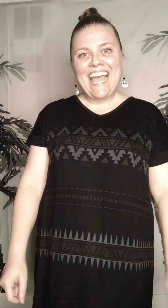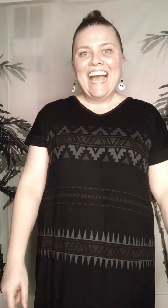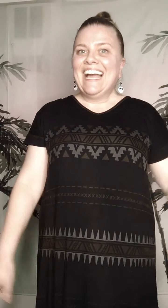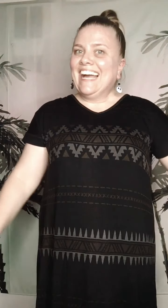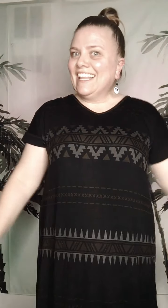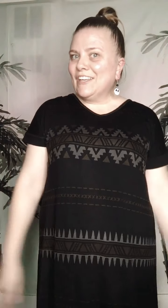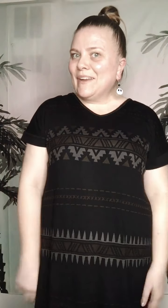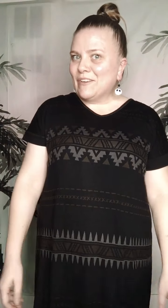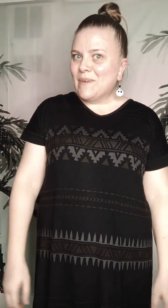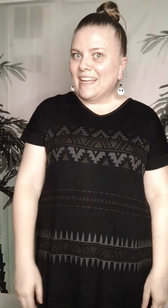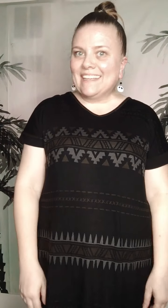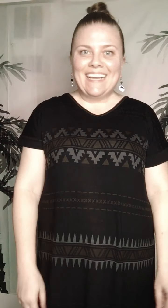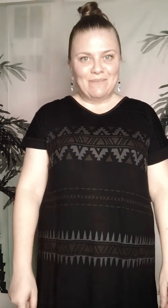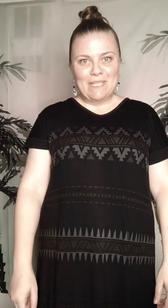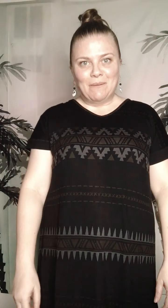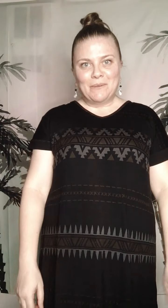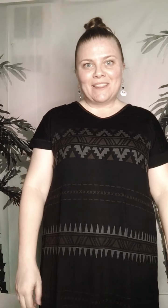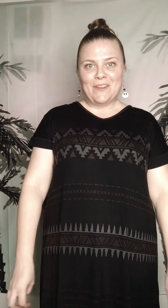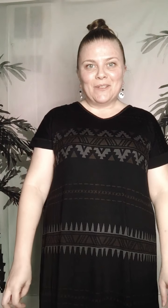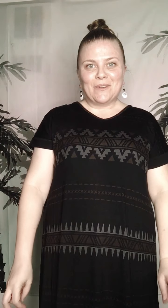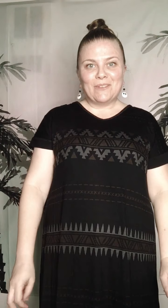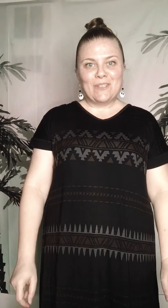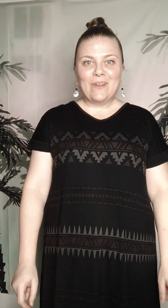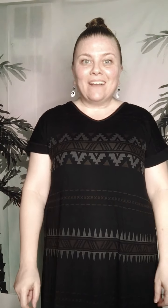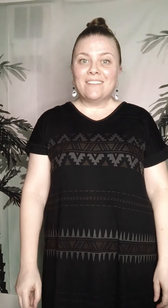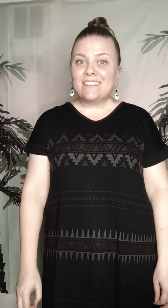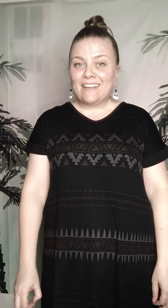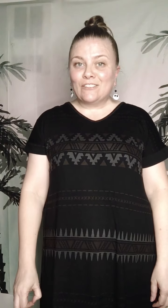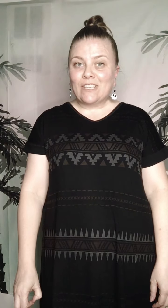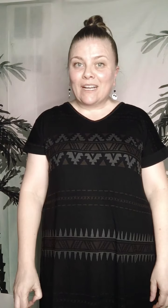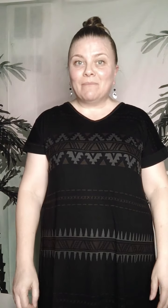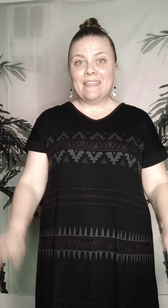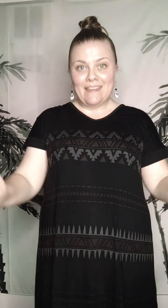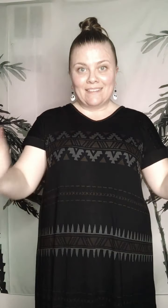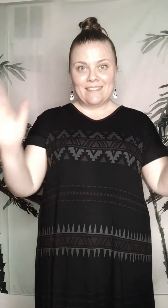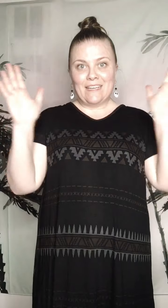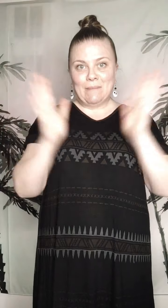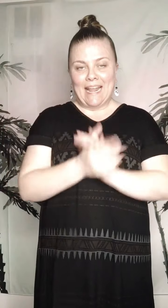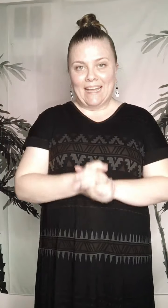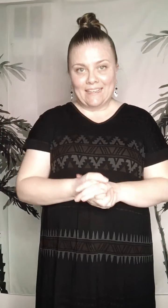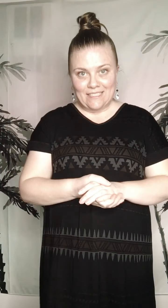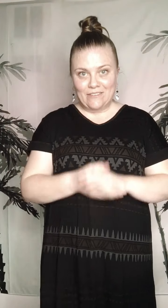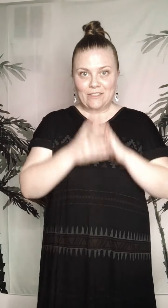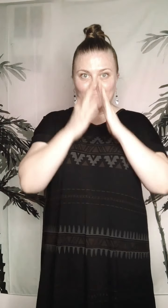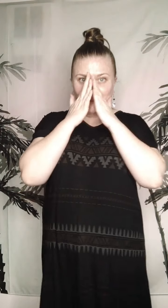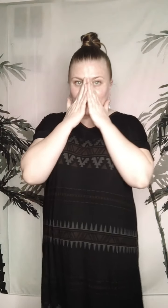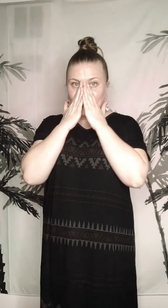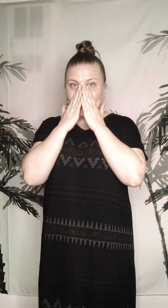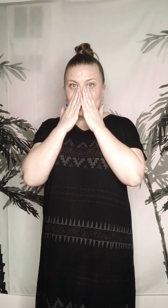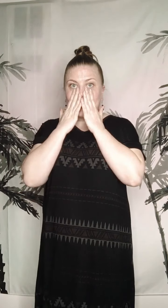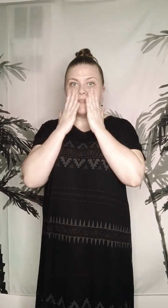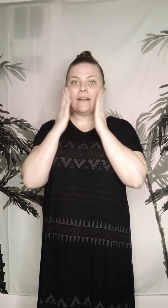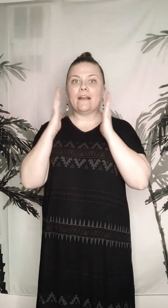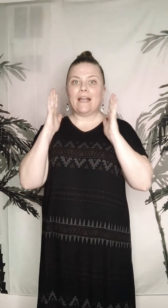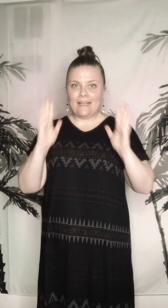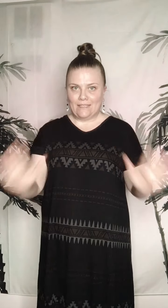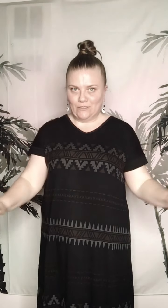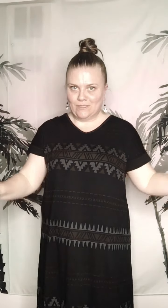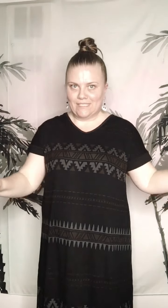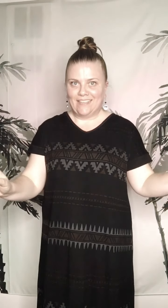Hello everyone! I'm Debbie with LuLaRoe SoCal Style Shop. Yes, I am an active LuLaRoe retailer. I do sell